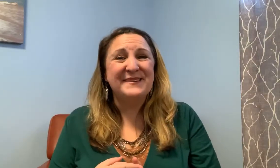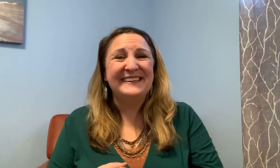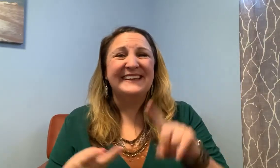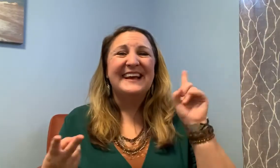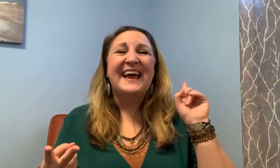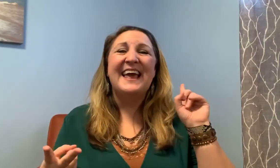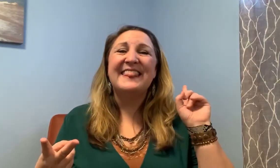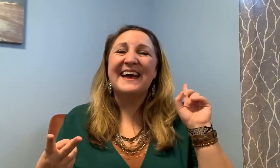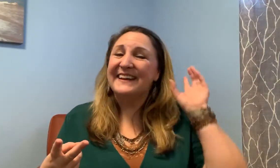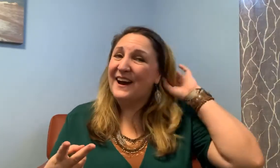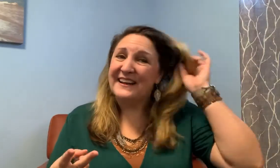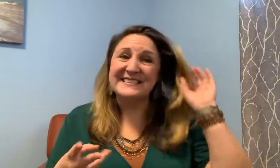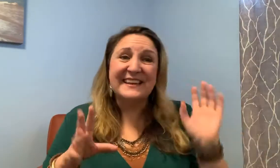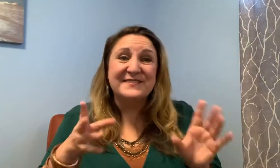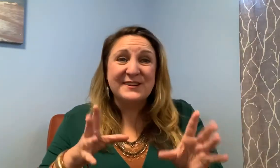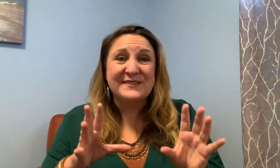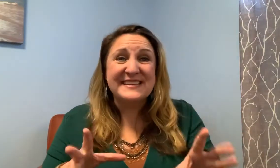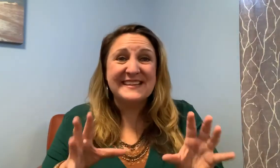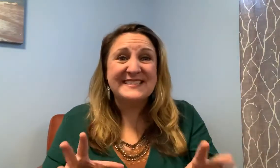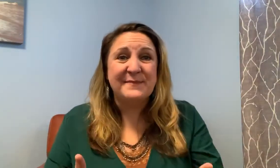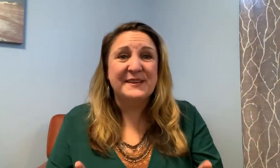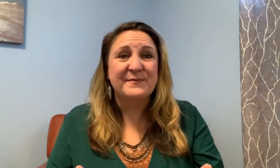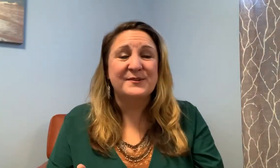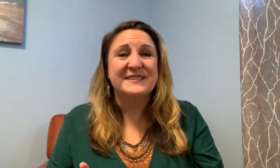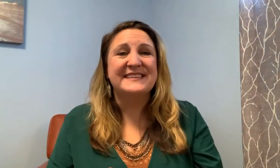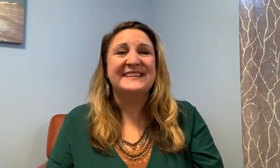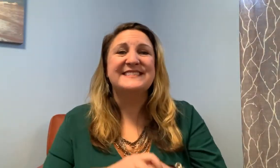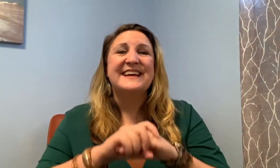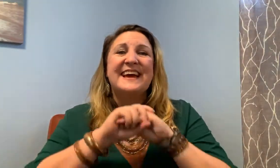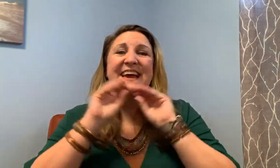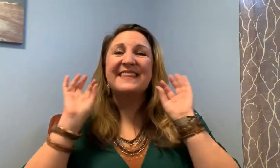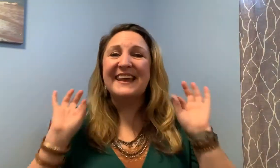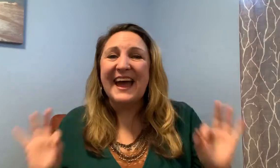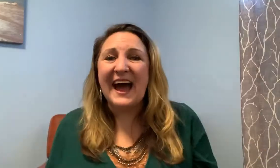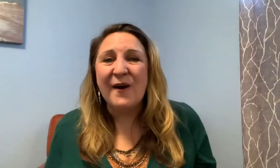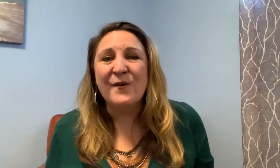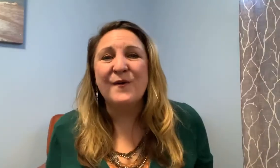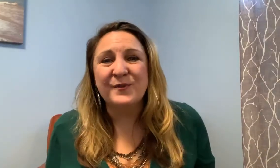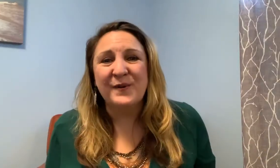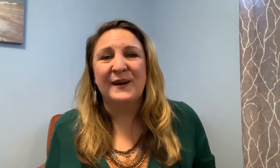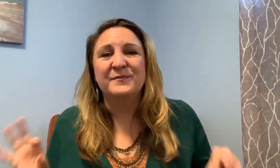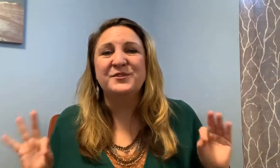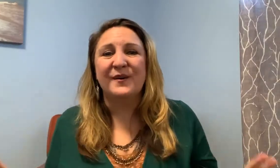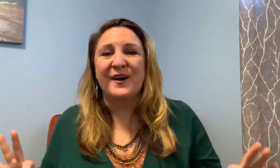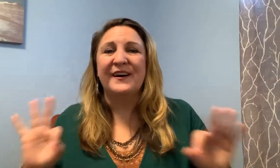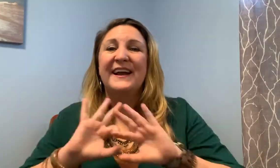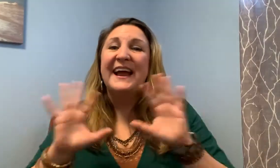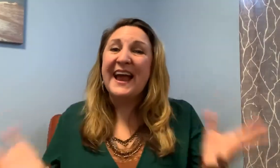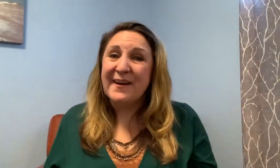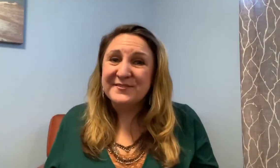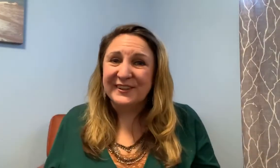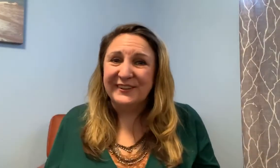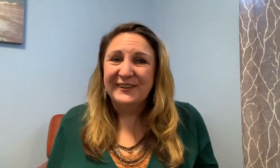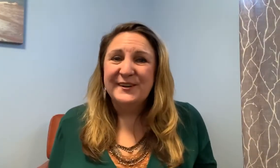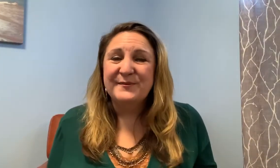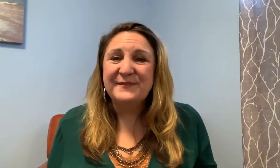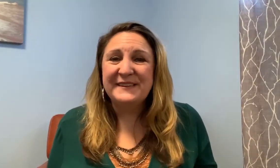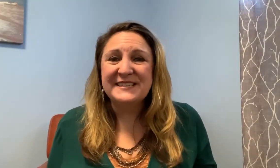and then on a scale of 0 to 10 10 being the most intense and then how overwhelmed you are after we finish